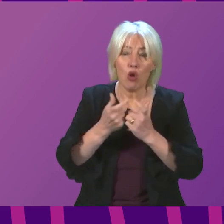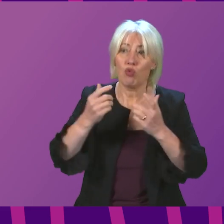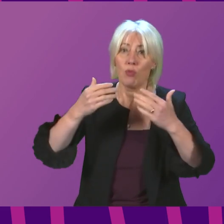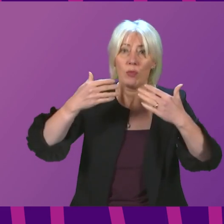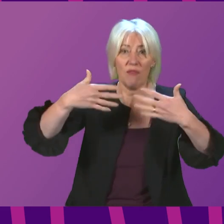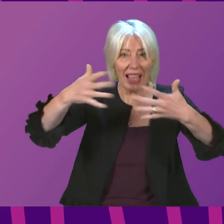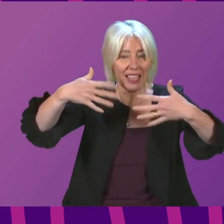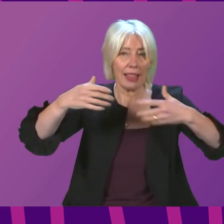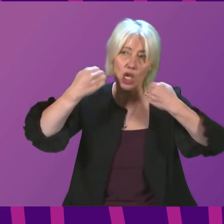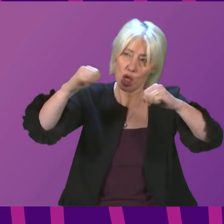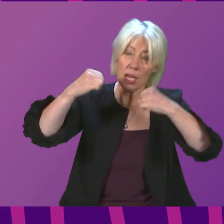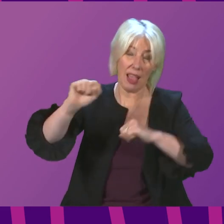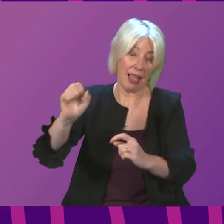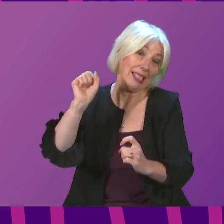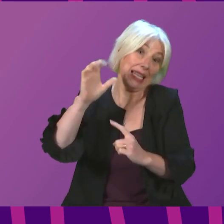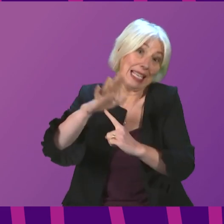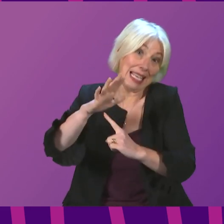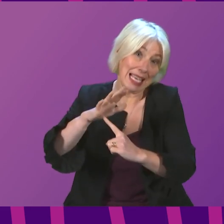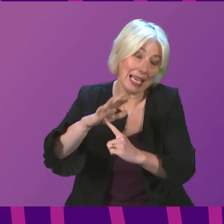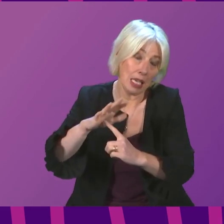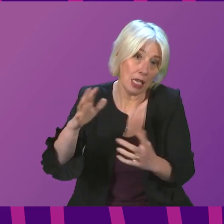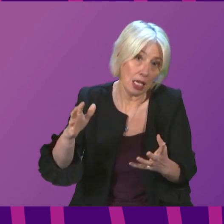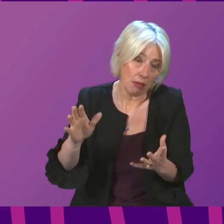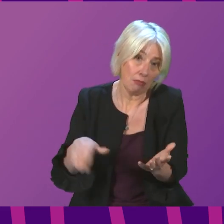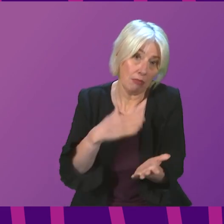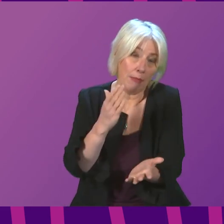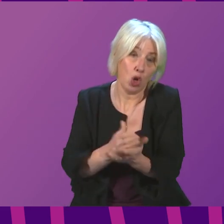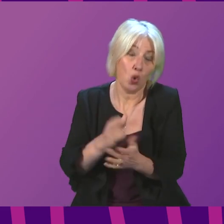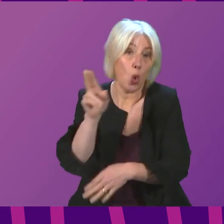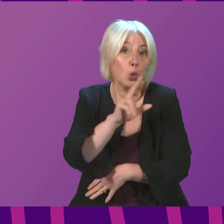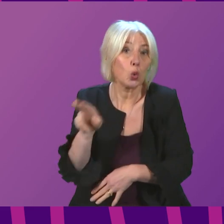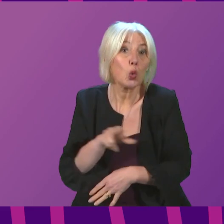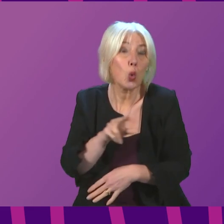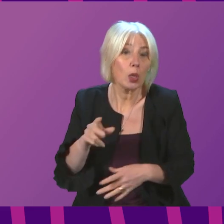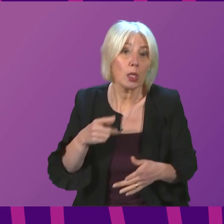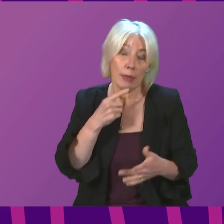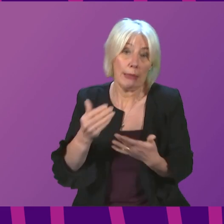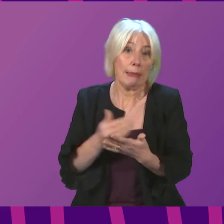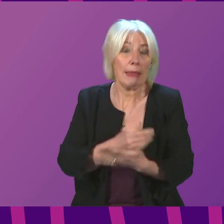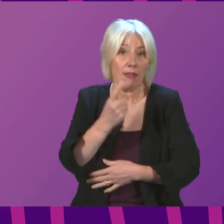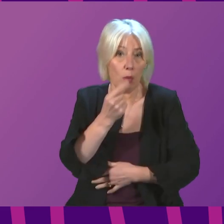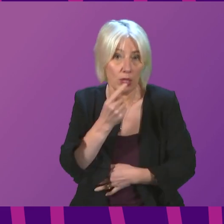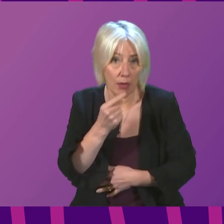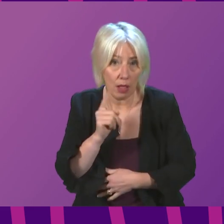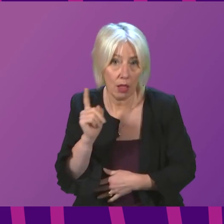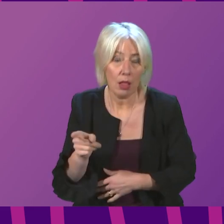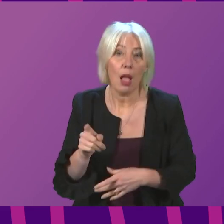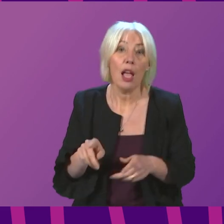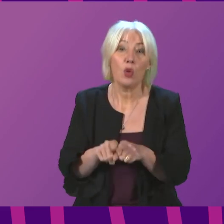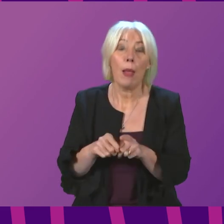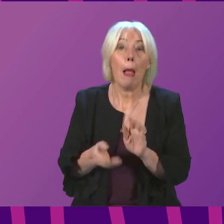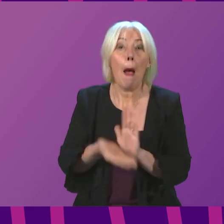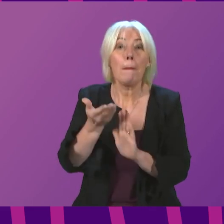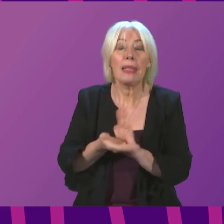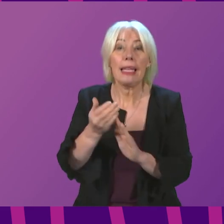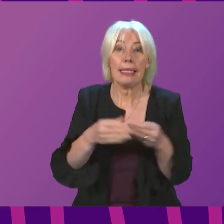required. ventilation is a key part of how we ensure that schools are kept as safe as possible. Updated guidance